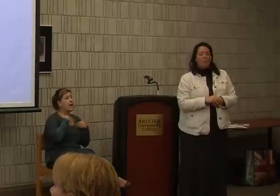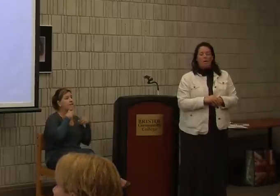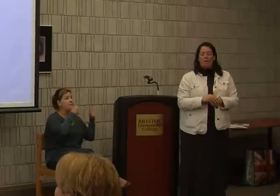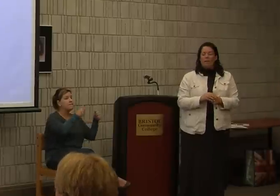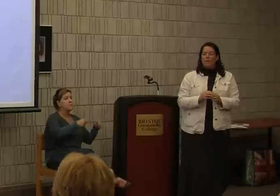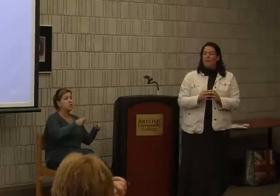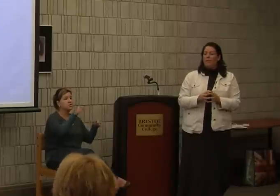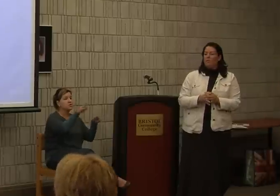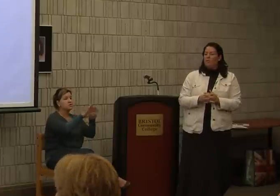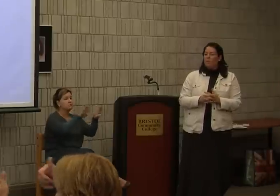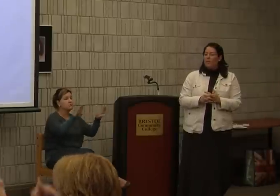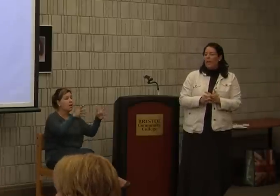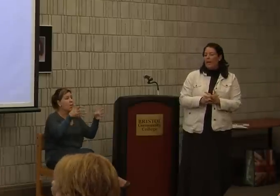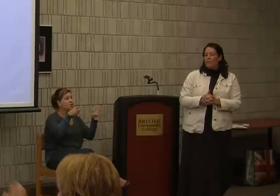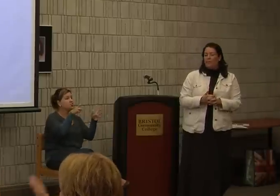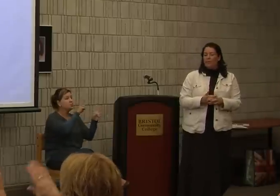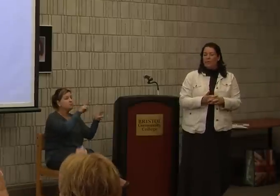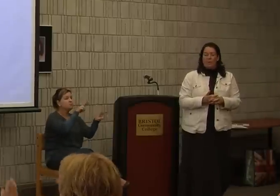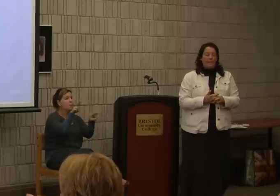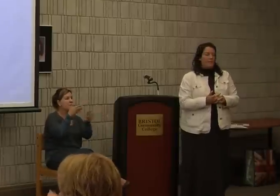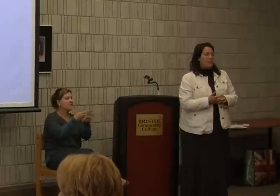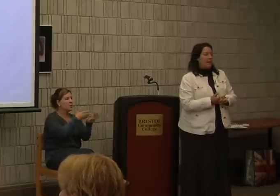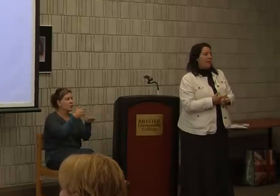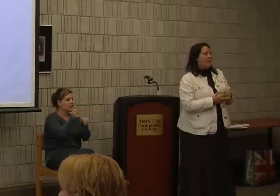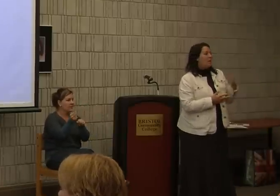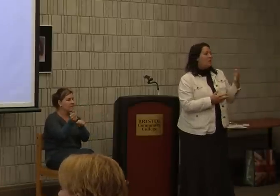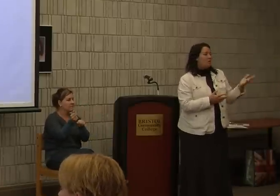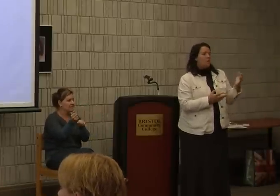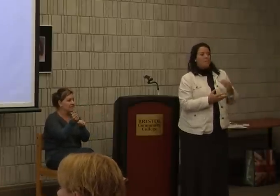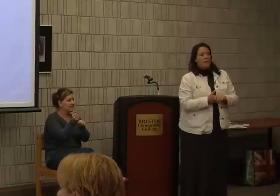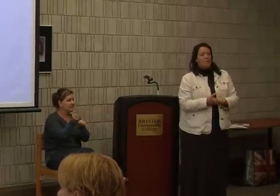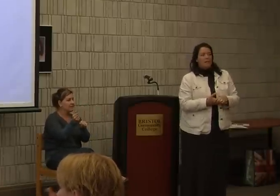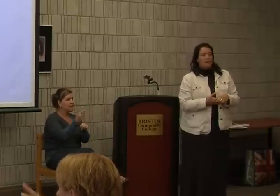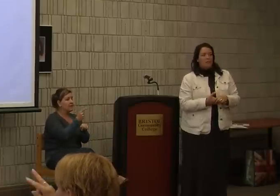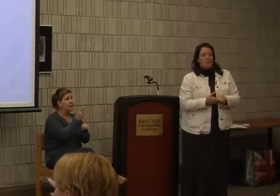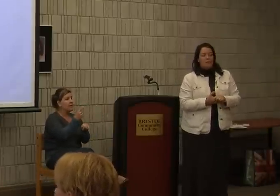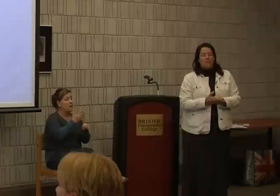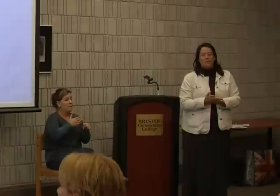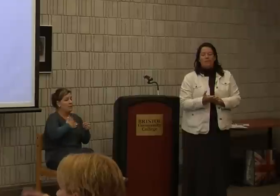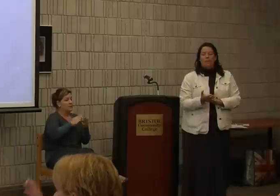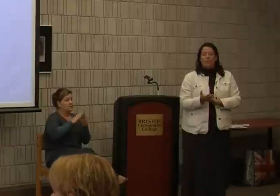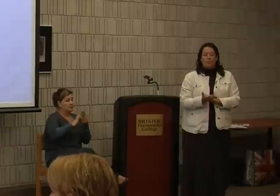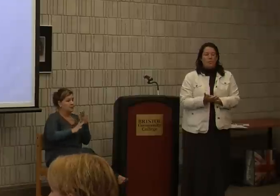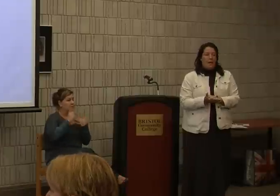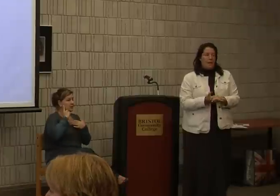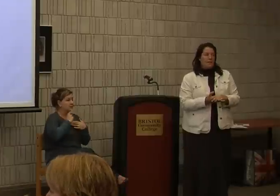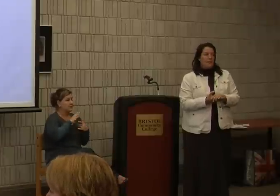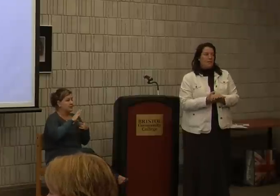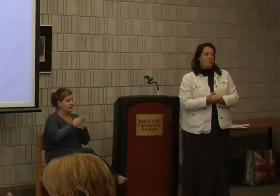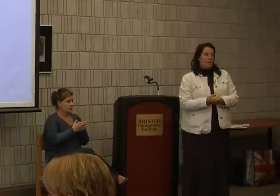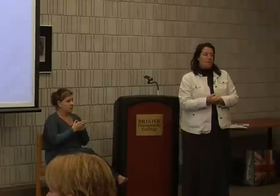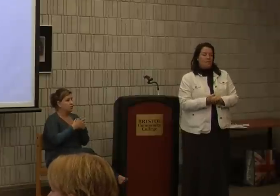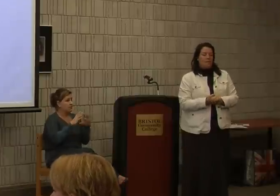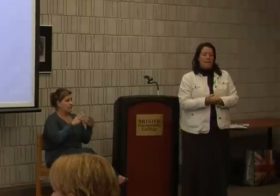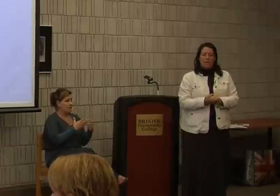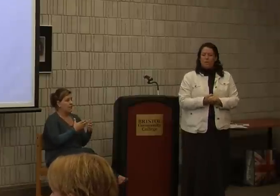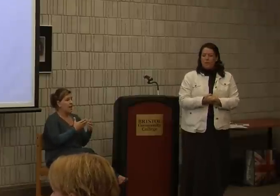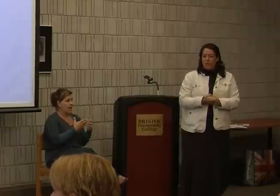wall that I would like you to look at before you leave today. Those were made by students in the Deaf Culture class that runs in the day currently.